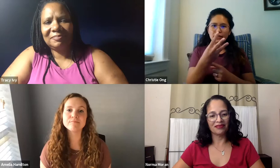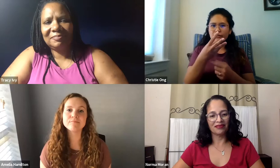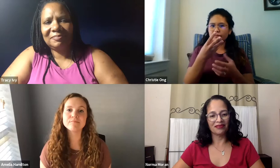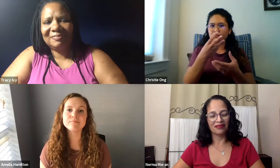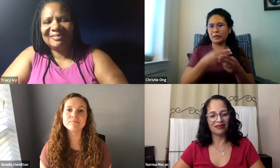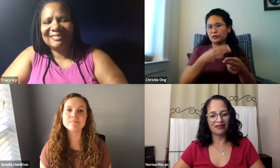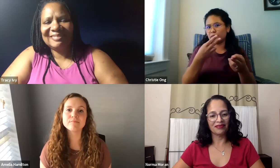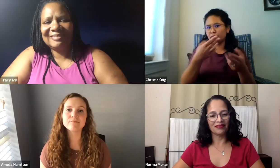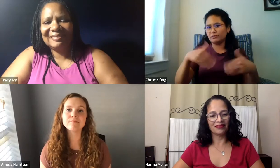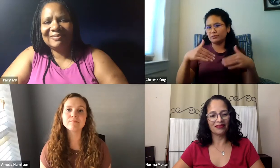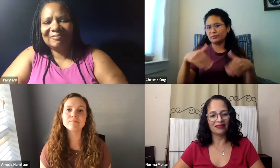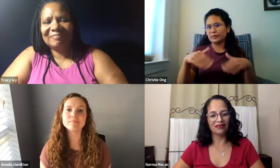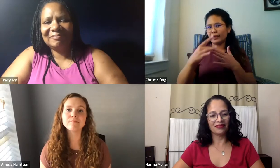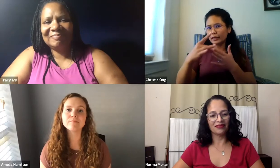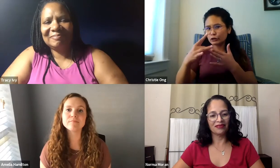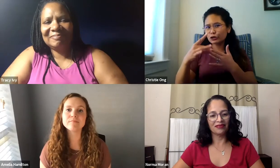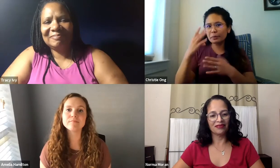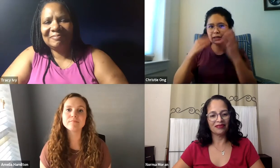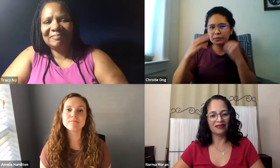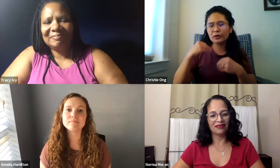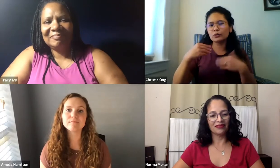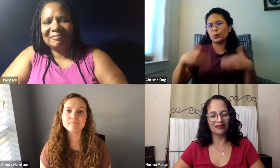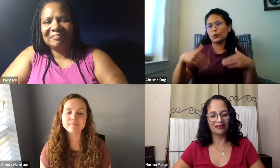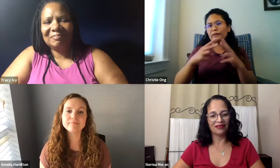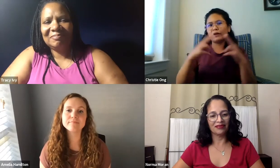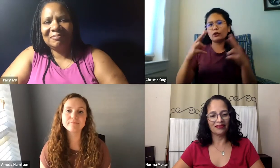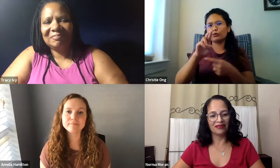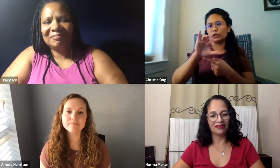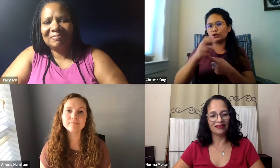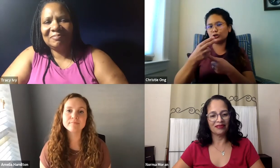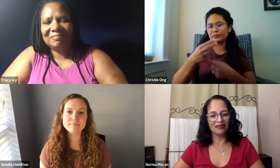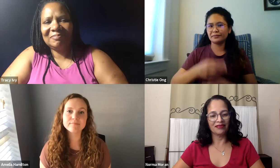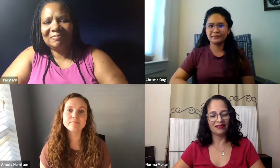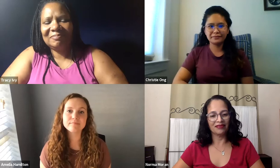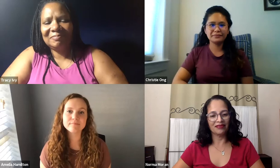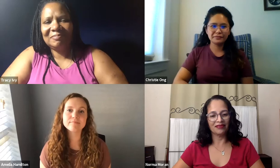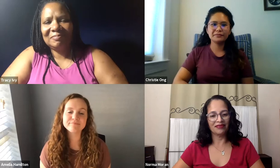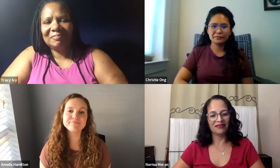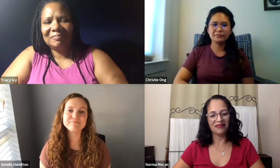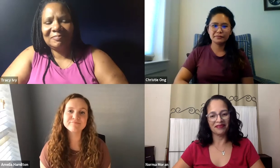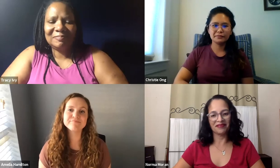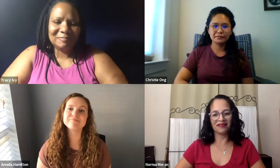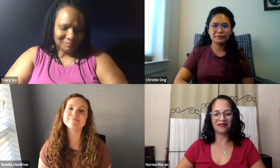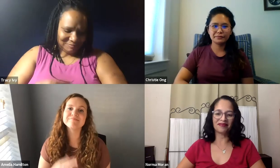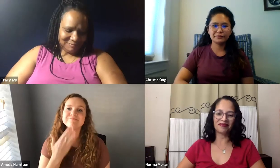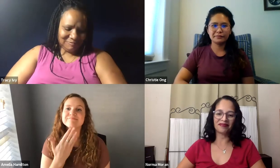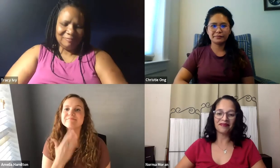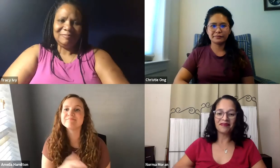And I really had a lot of great experiences, just like Tracy mentioned. I feel like the experiences have all been very rich.